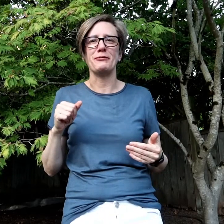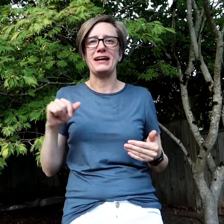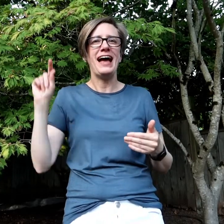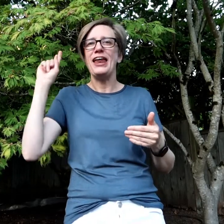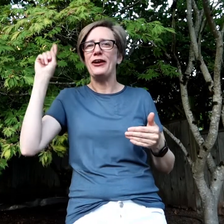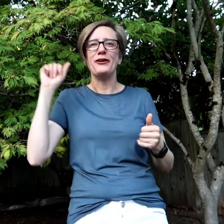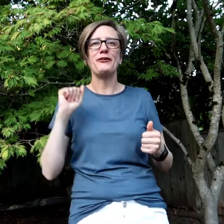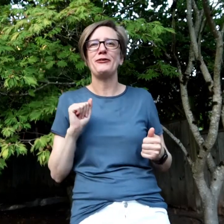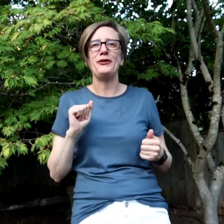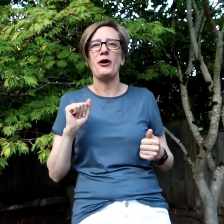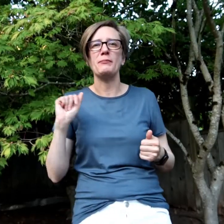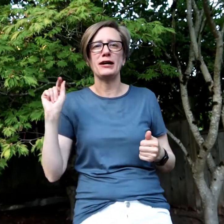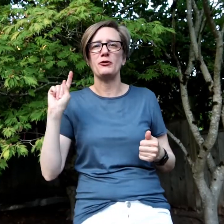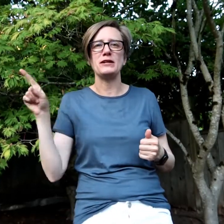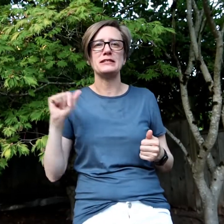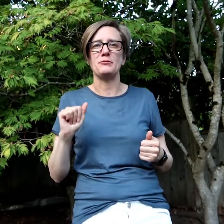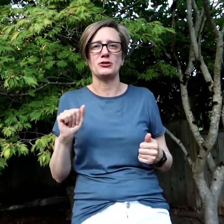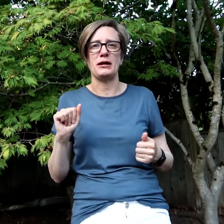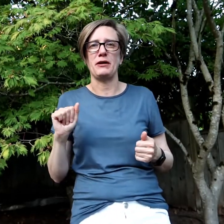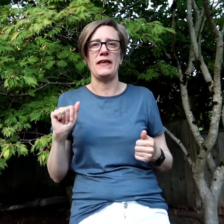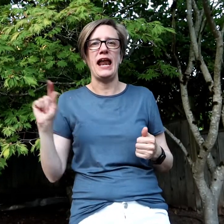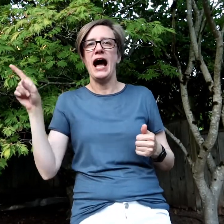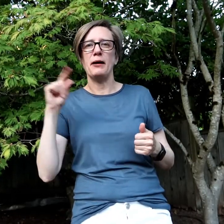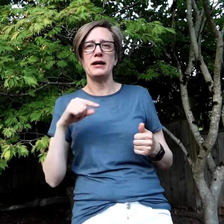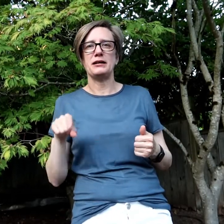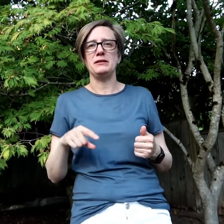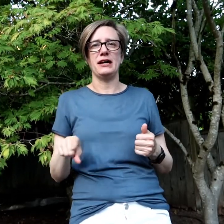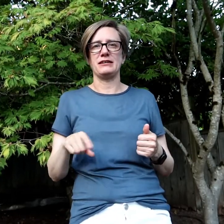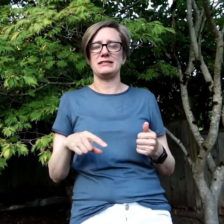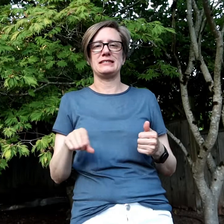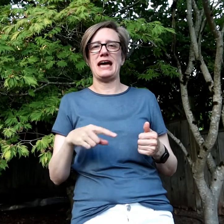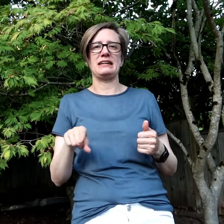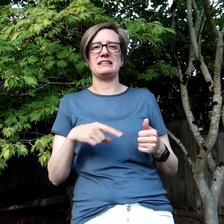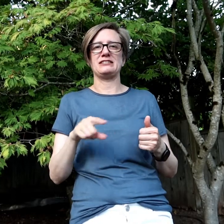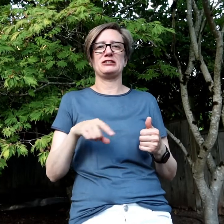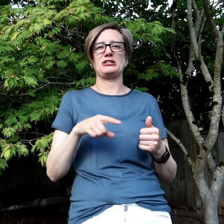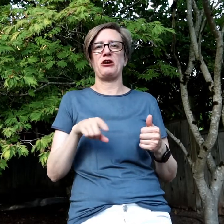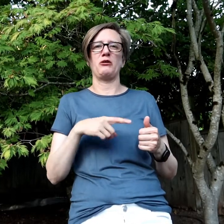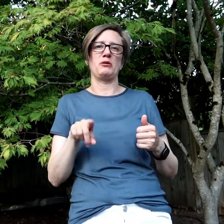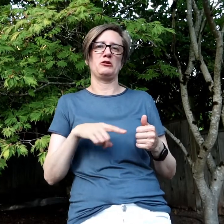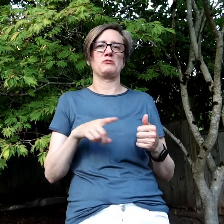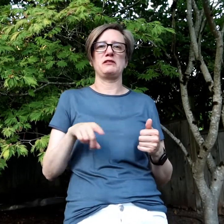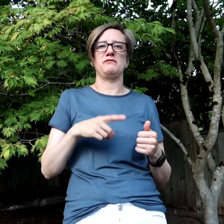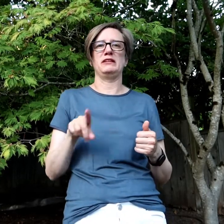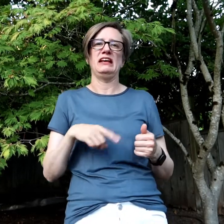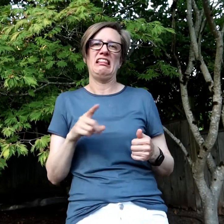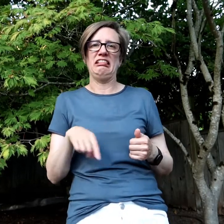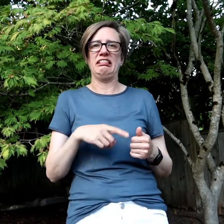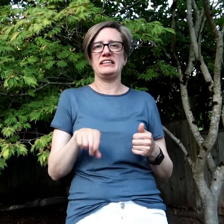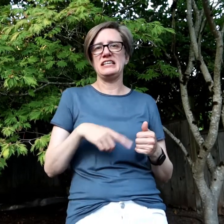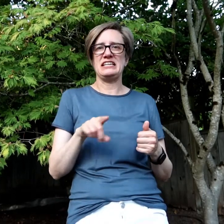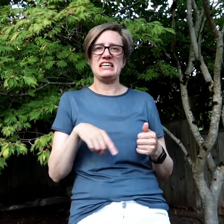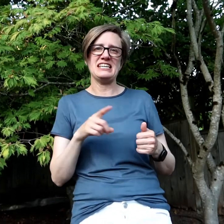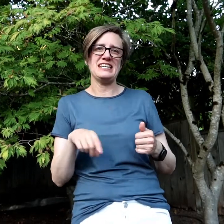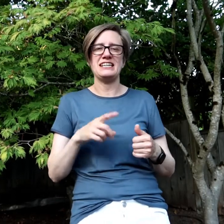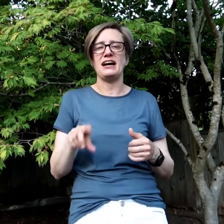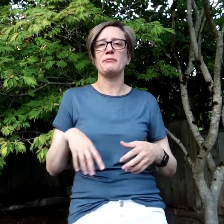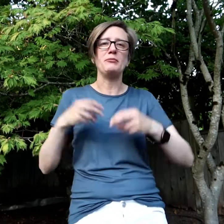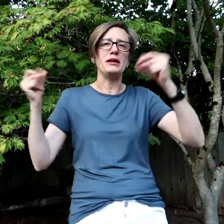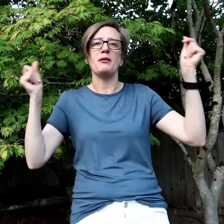me. No, no, no. I'm not going to waste any more time on that. I'm not going to be down in sadness and sorrow and grief and icky, icky, icky. I'm going to be up